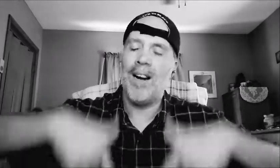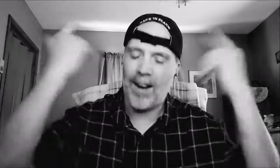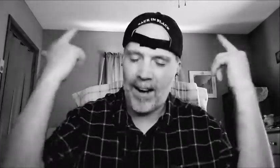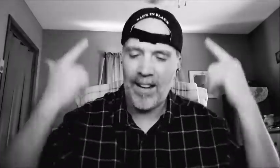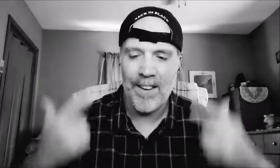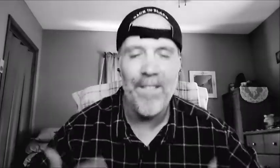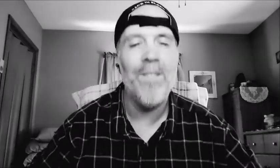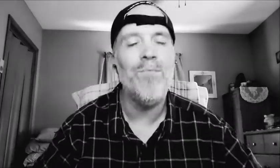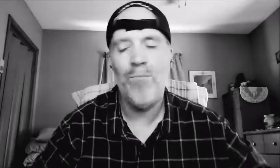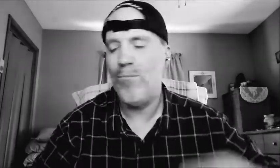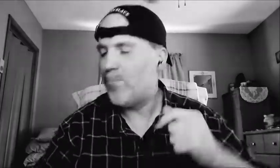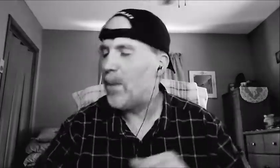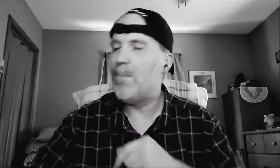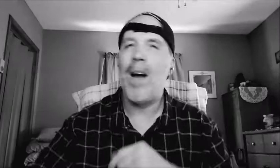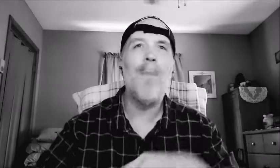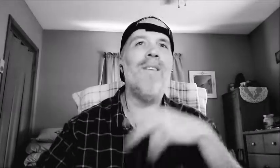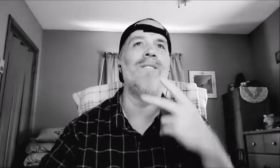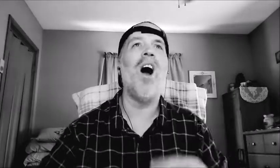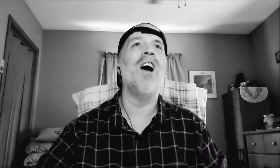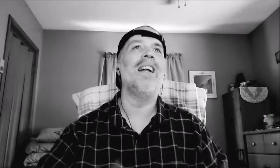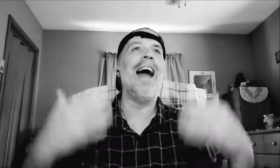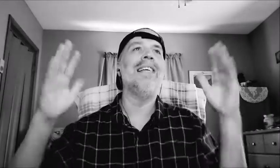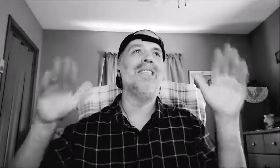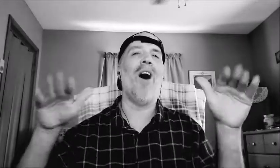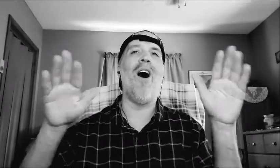guitar guitar solo